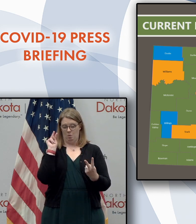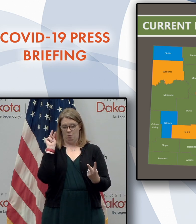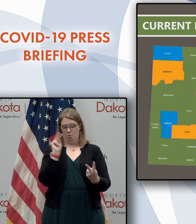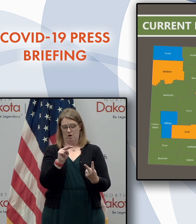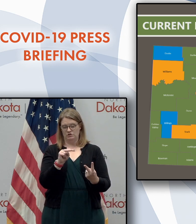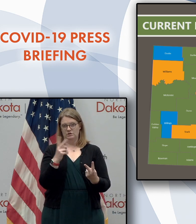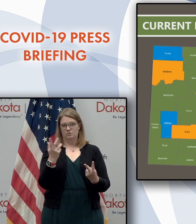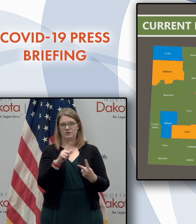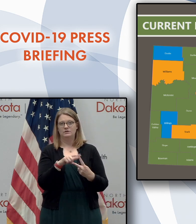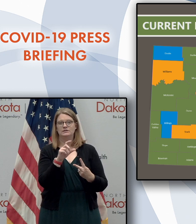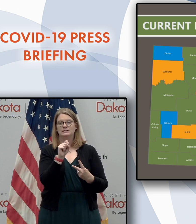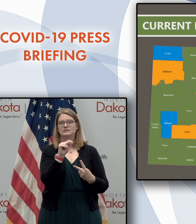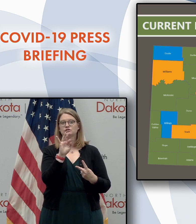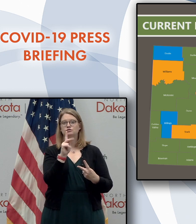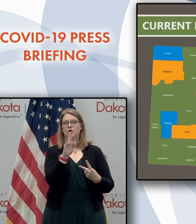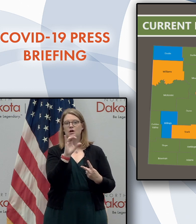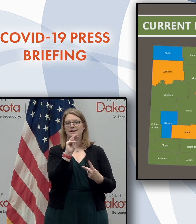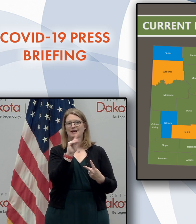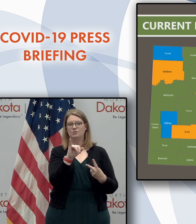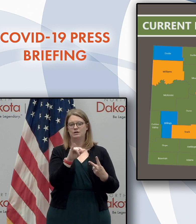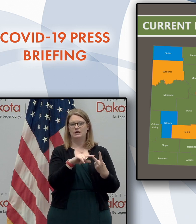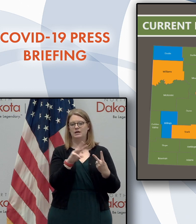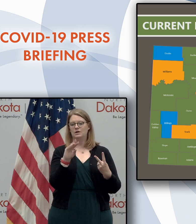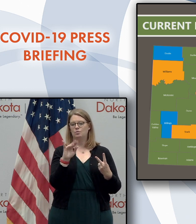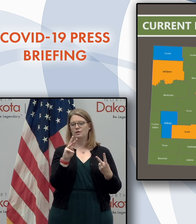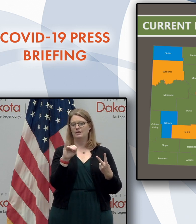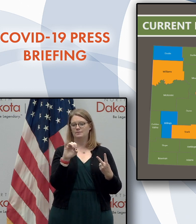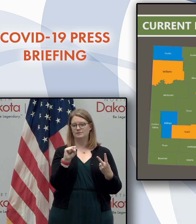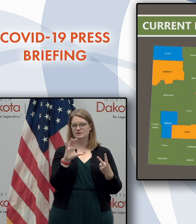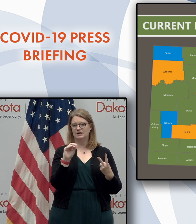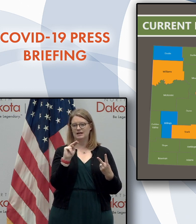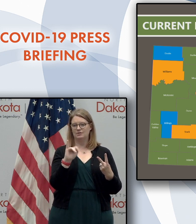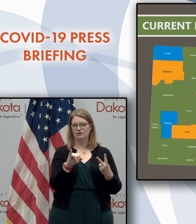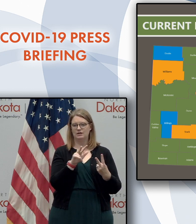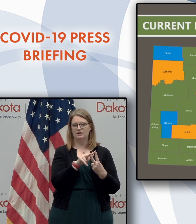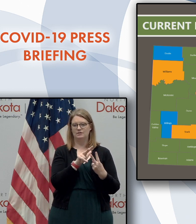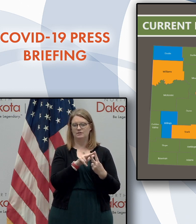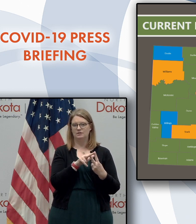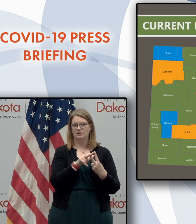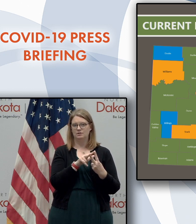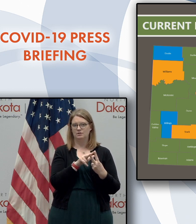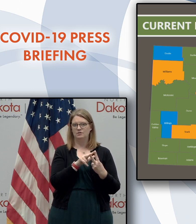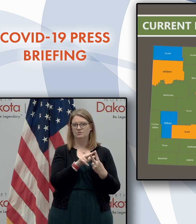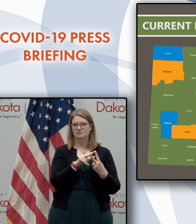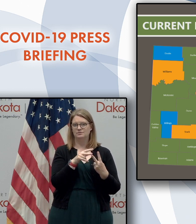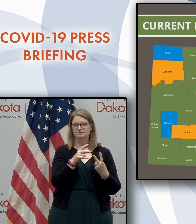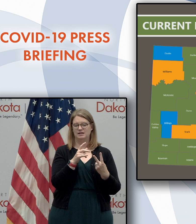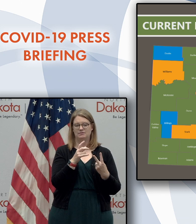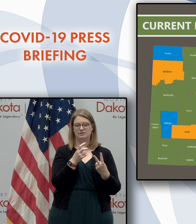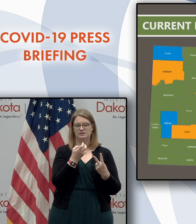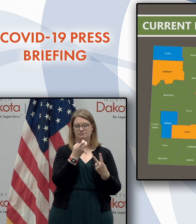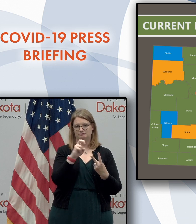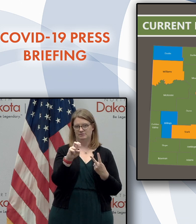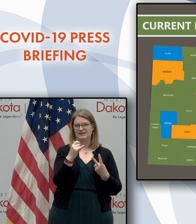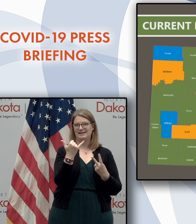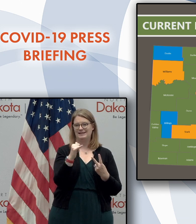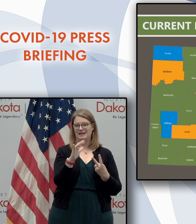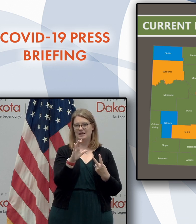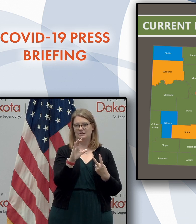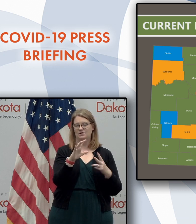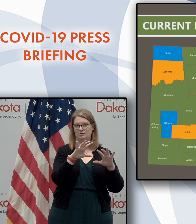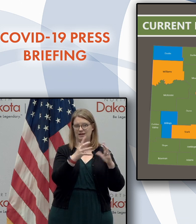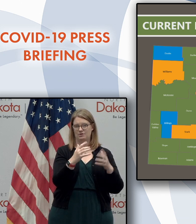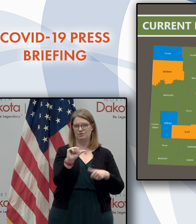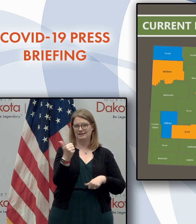uh, are Stark County and Williams County. These both were moved, uh, to the, uh, category or moderate risk, uh,